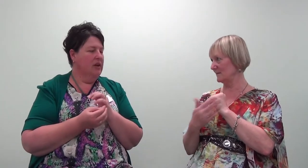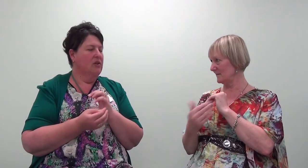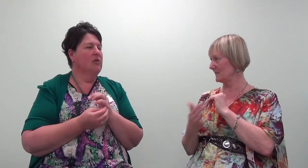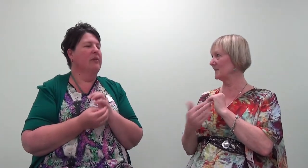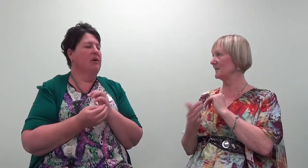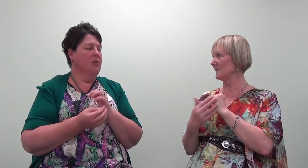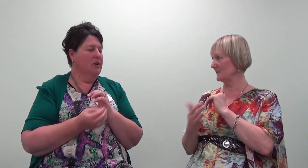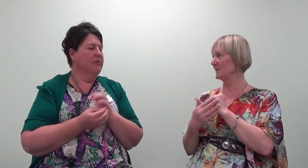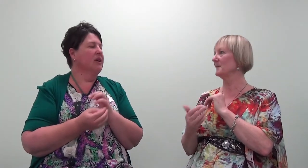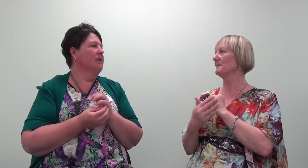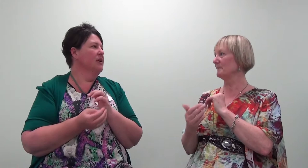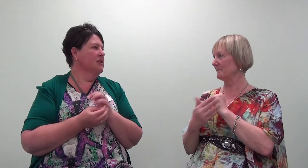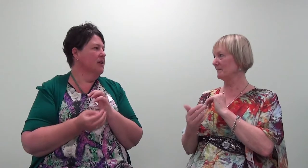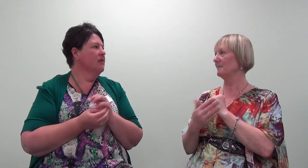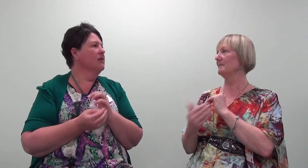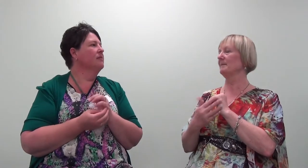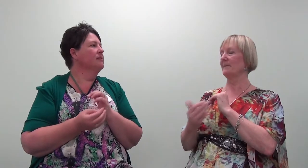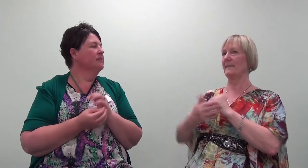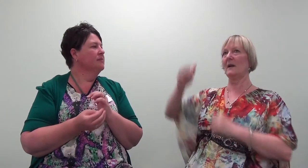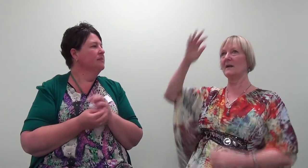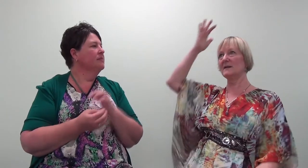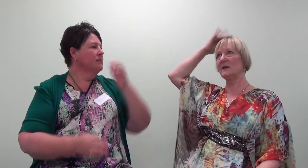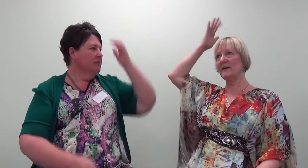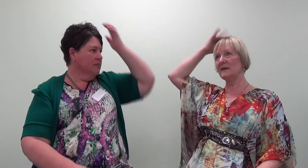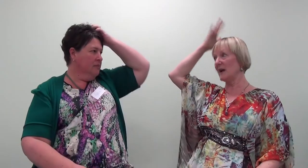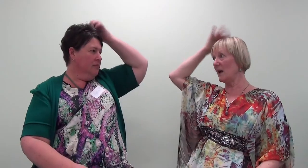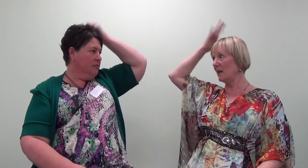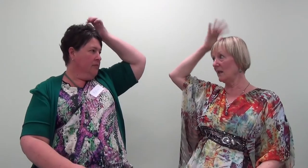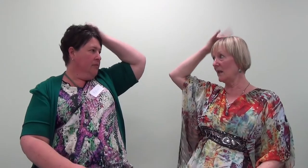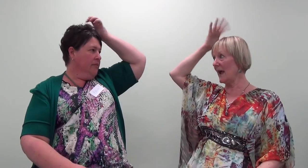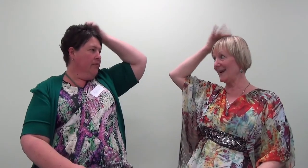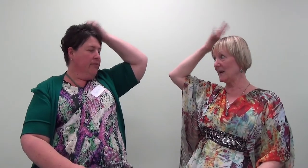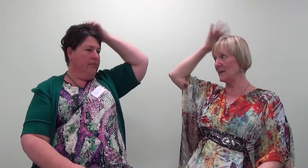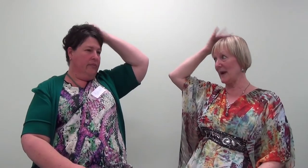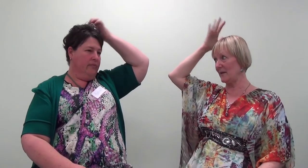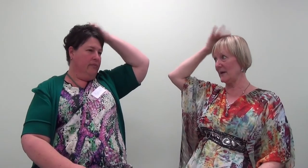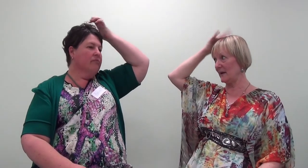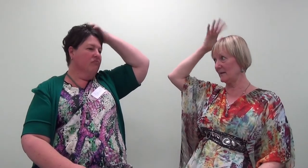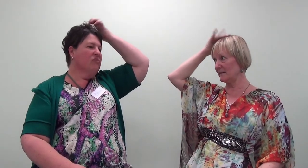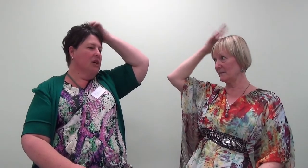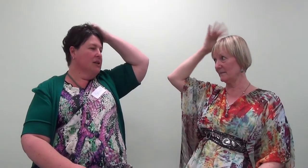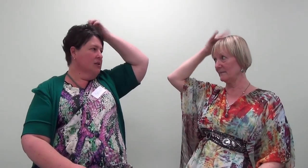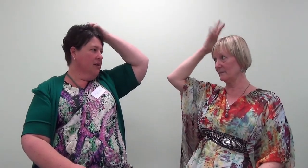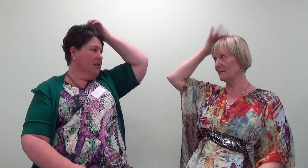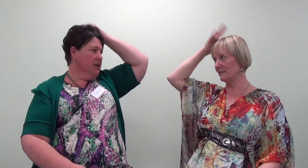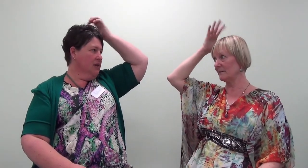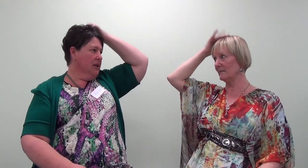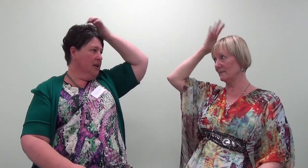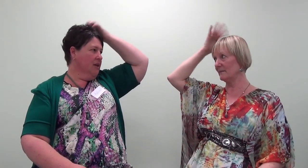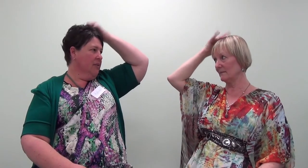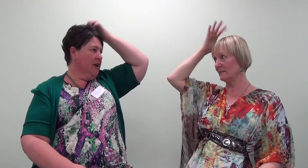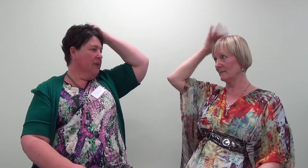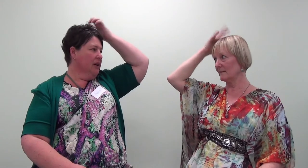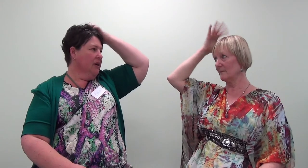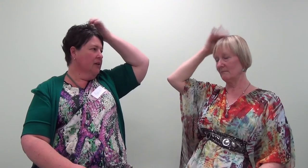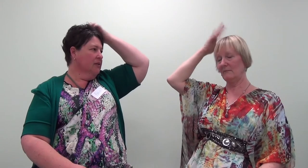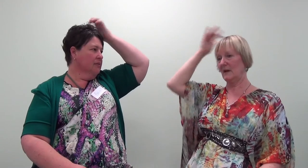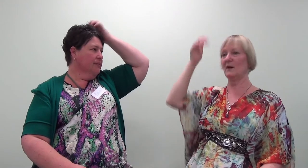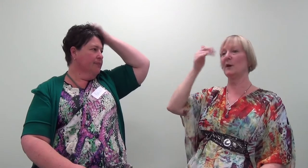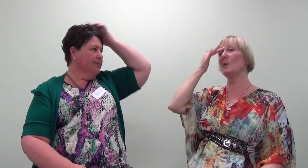they knew about what I'm keeping a secret. I still have a dull ache in the back of my neck. I still have a dull ache in the back of neck. I don't